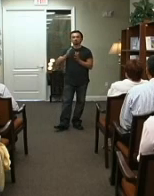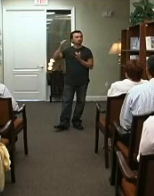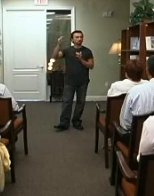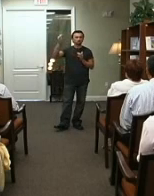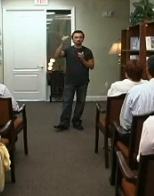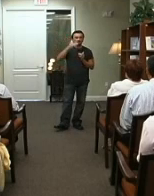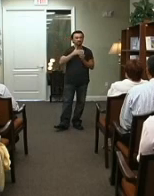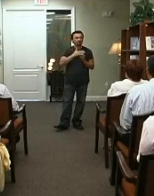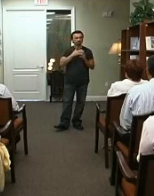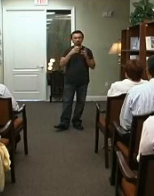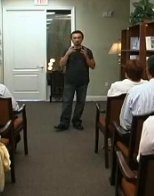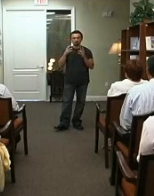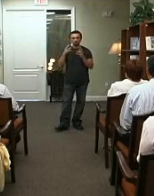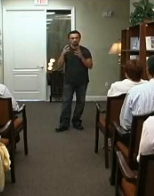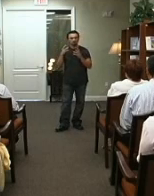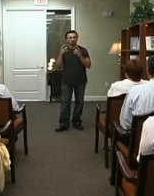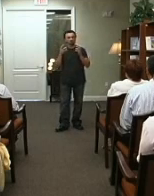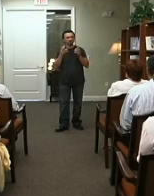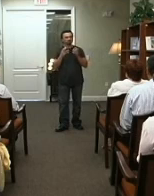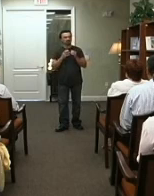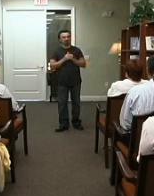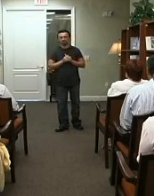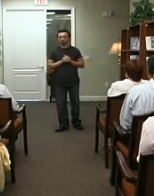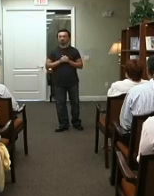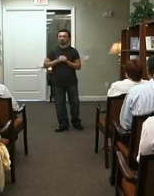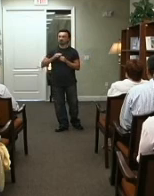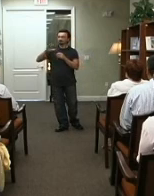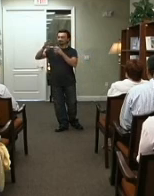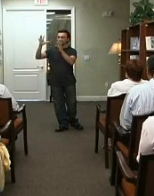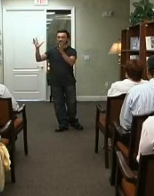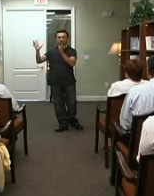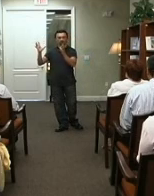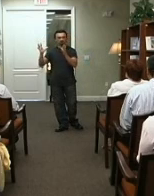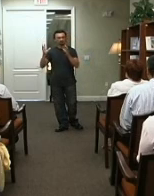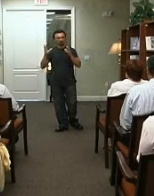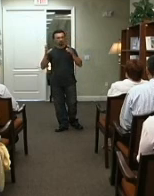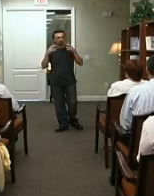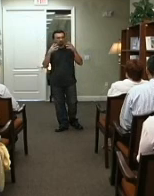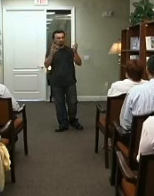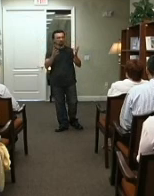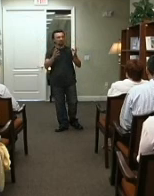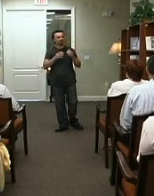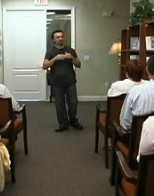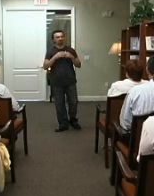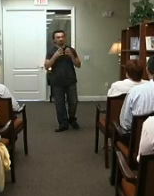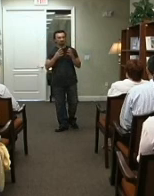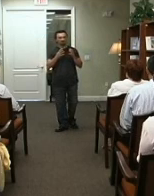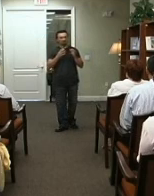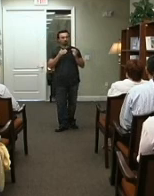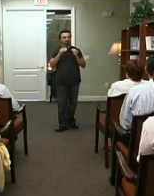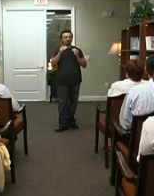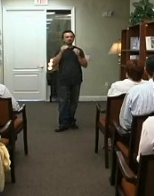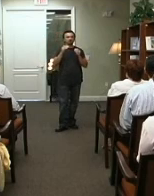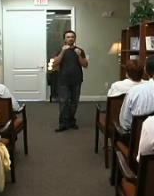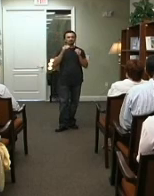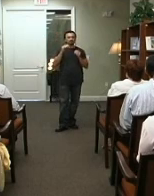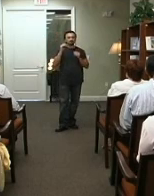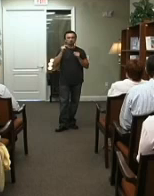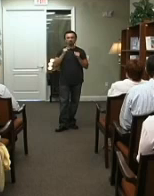Lower the lights Or find a nice area where the wall is plain There's nothing there And then you will